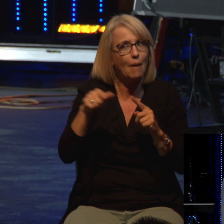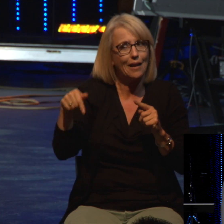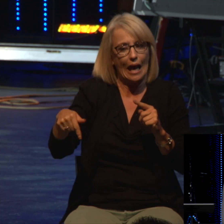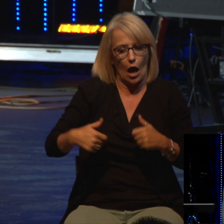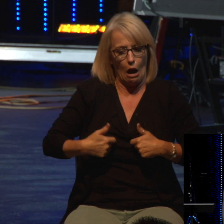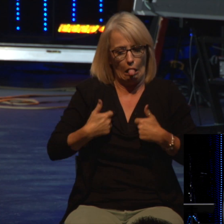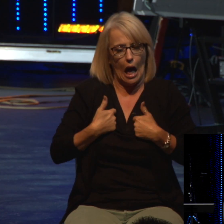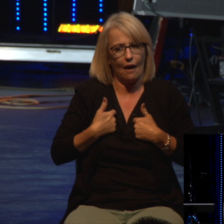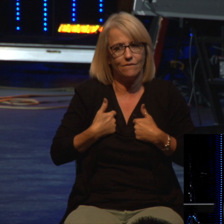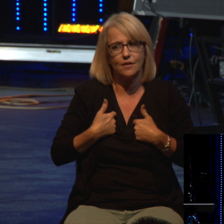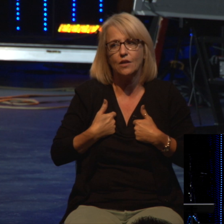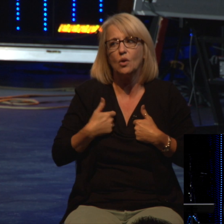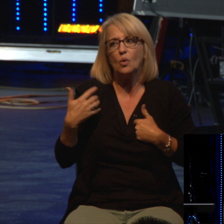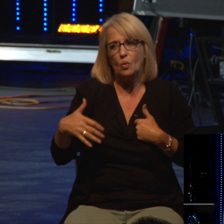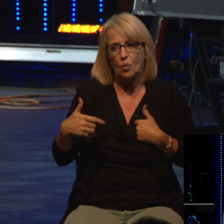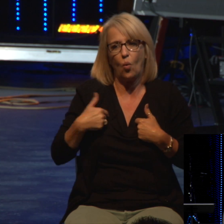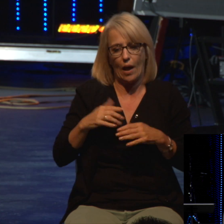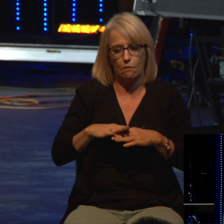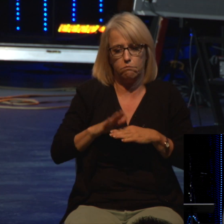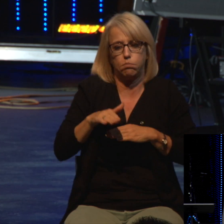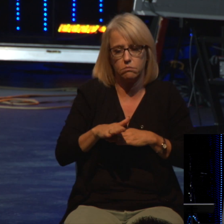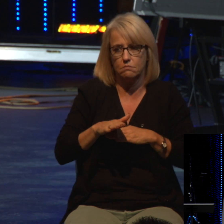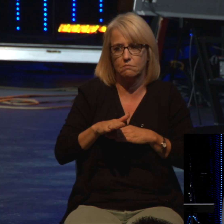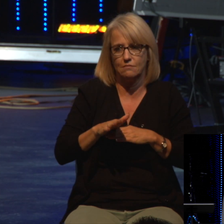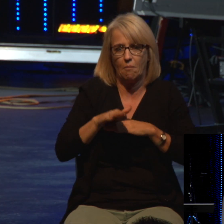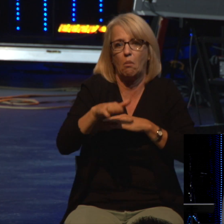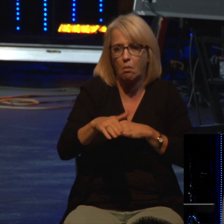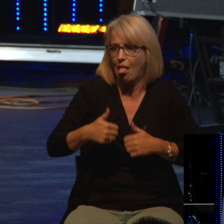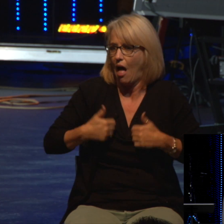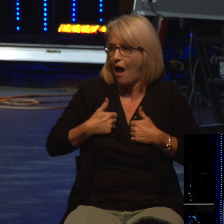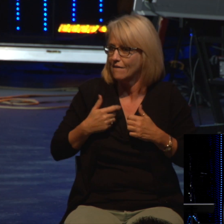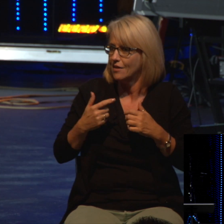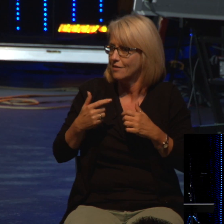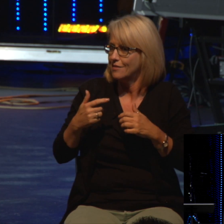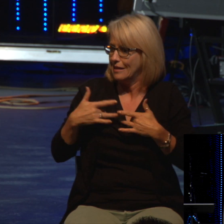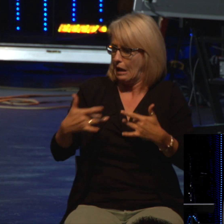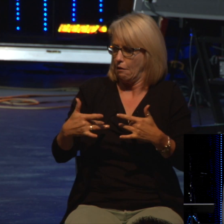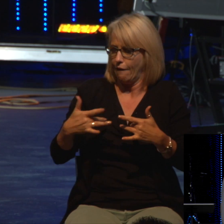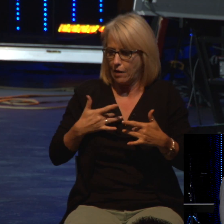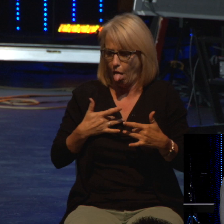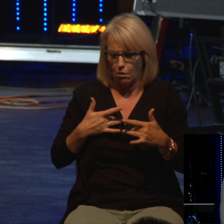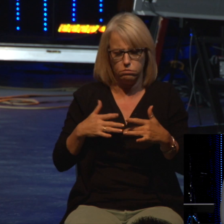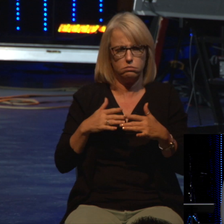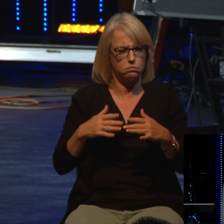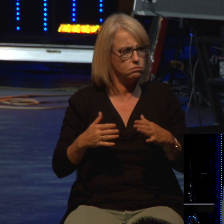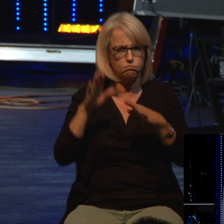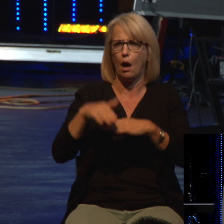bumps. And those bumps are caused by sin. And sometimes we find ourselves wondering about that.